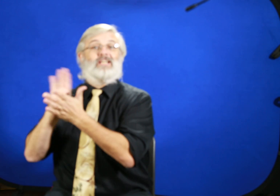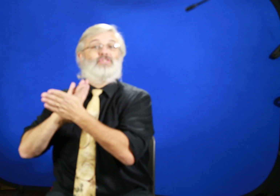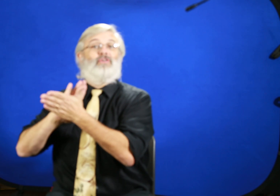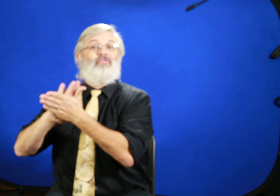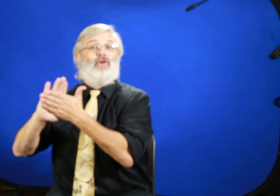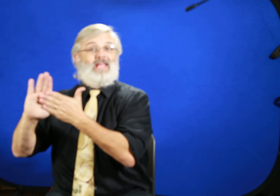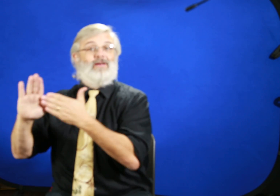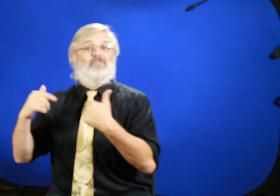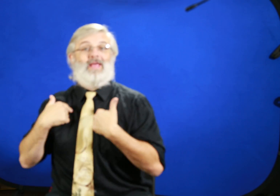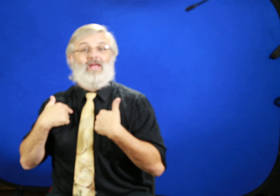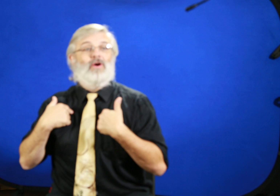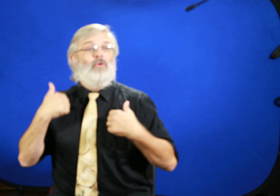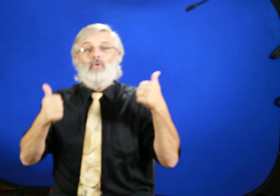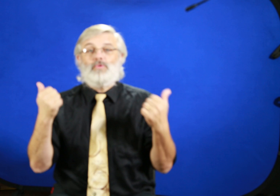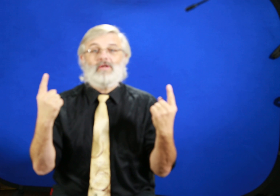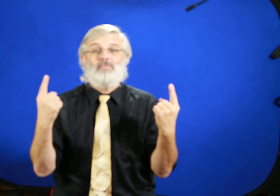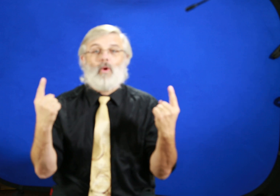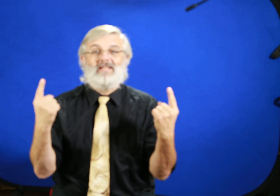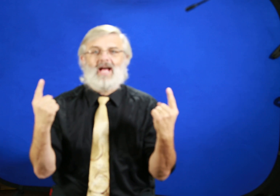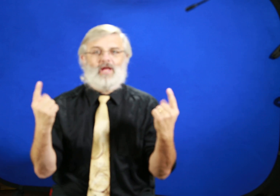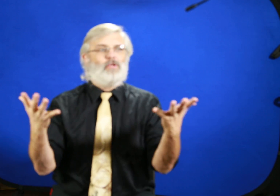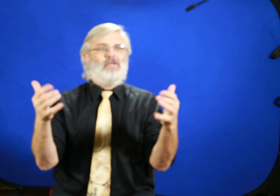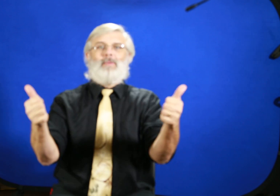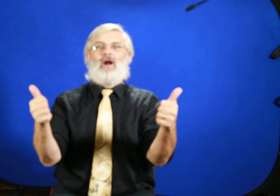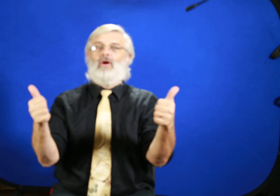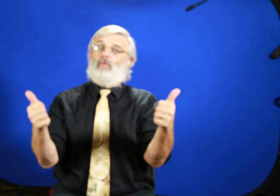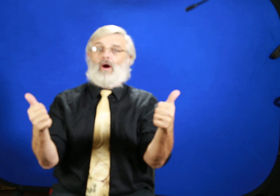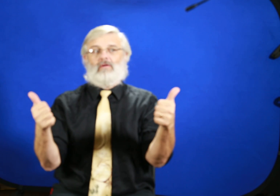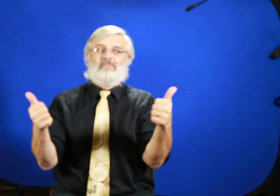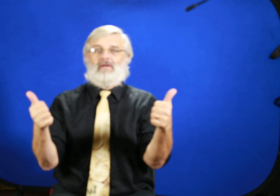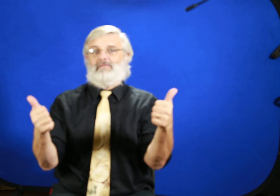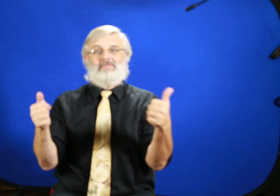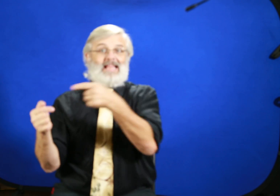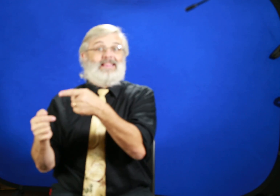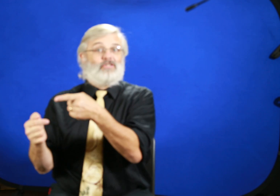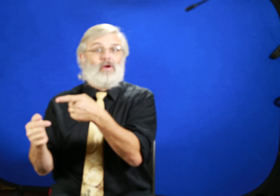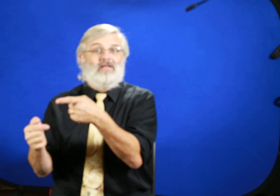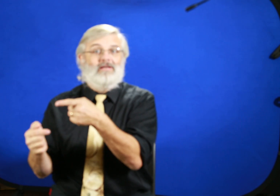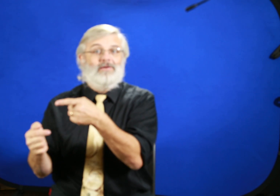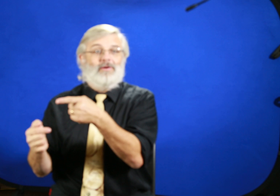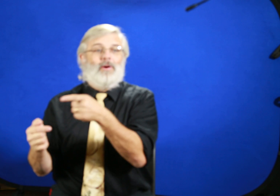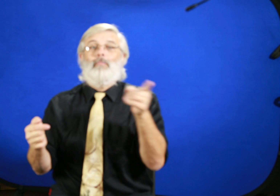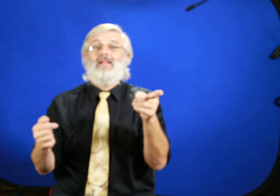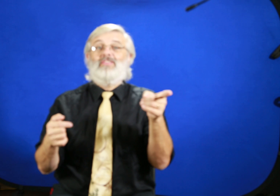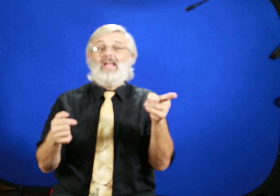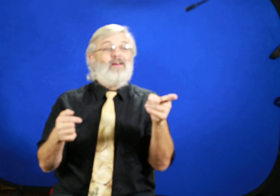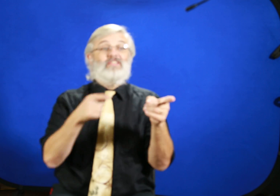forgives me. Which one's more exciting? Which one's better? Well, this one. But the thing is,